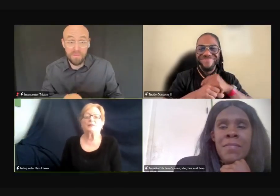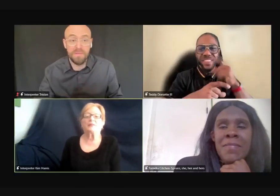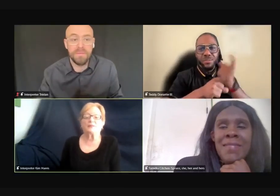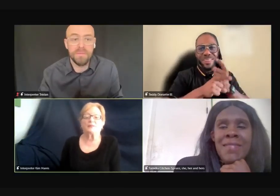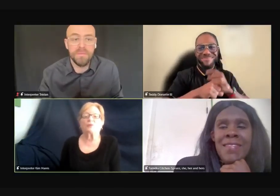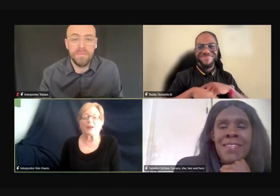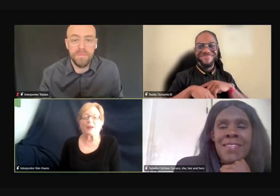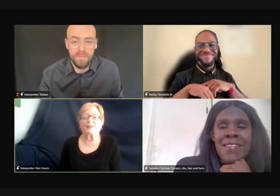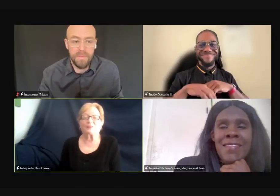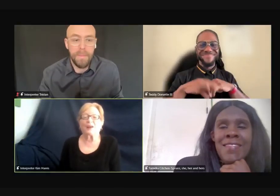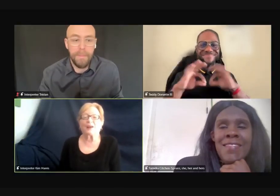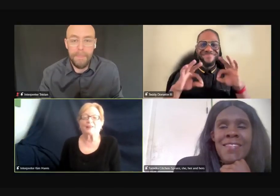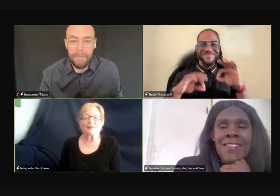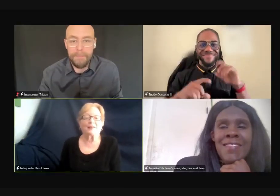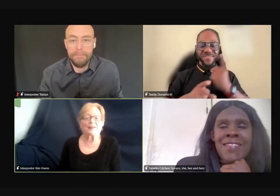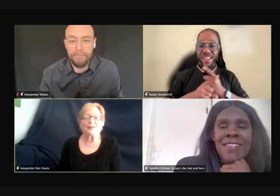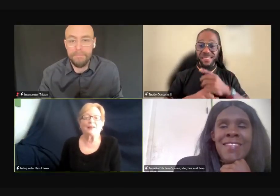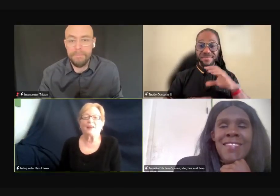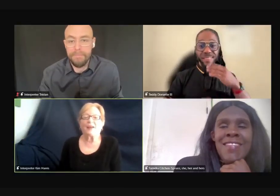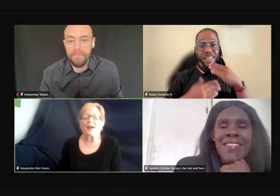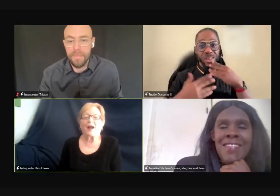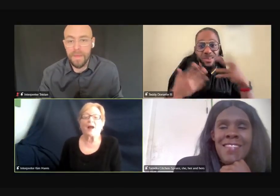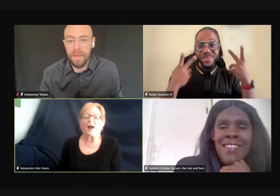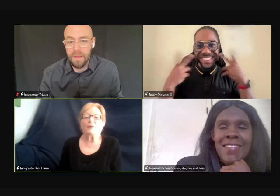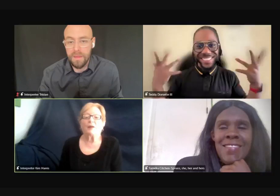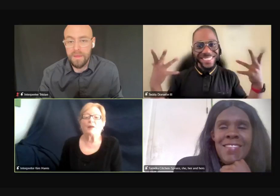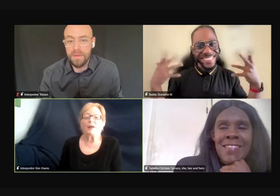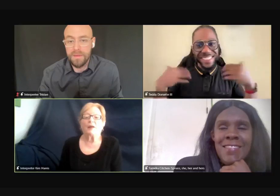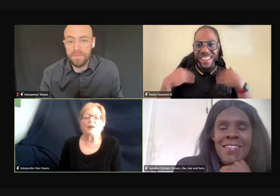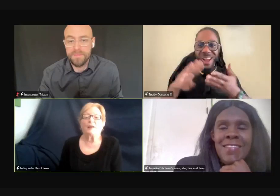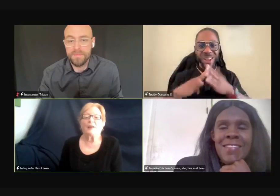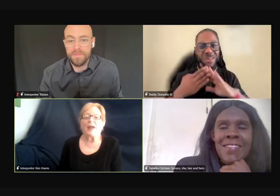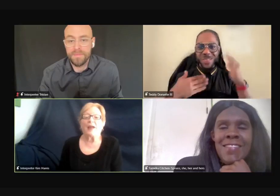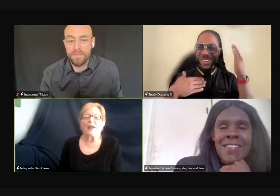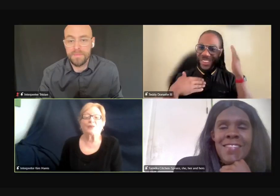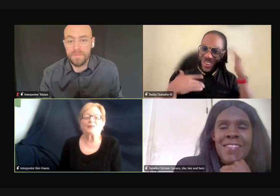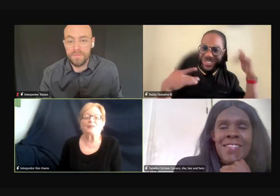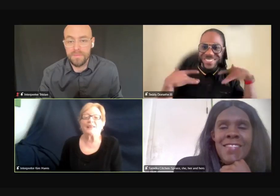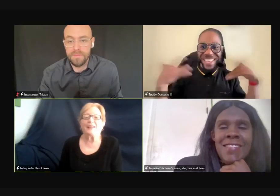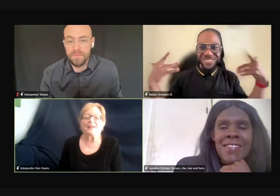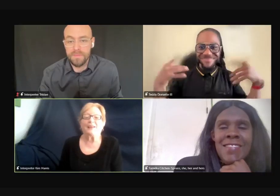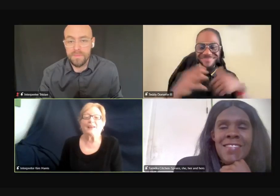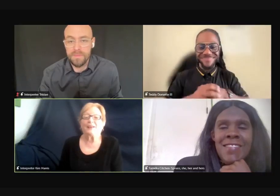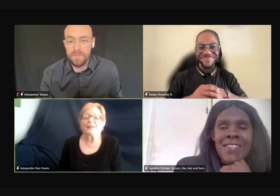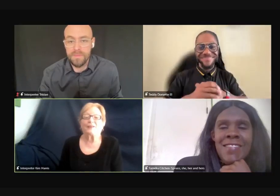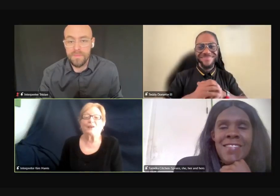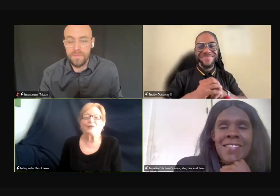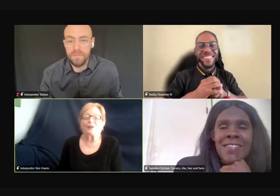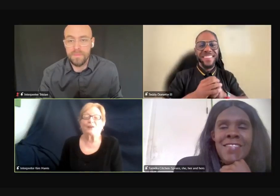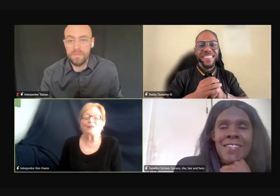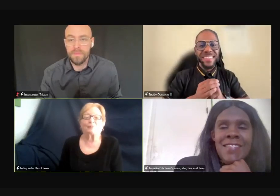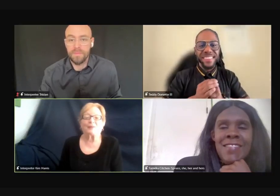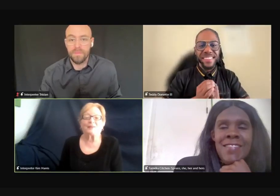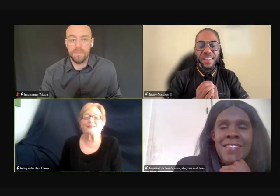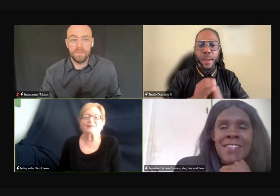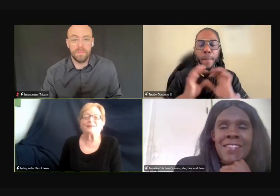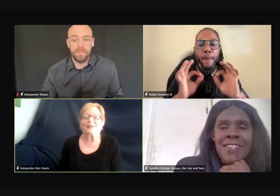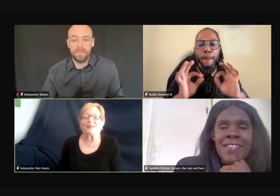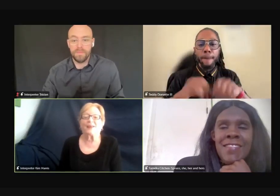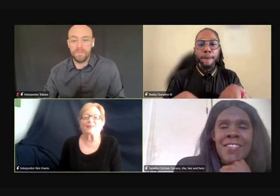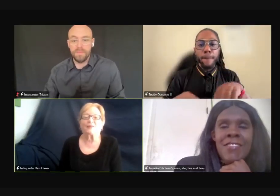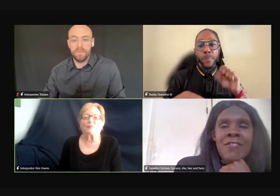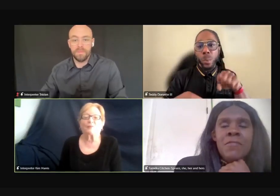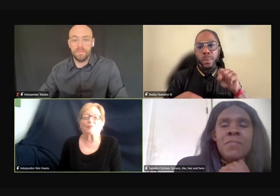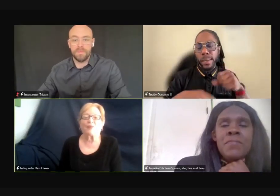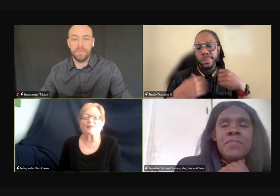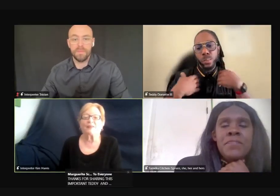Yes, yes, that's correct. That's correct. Um, yeah, as you can see, you know, there are places in the